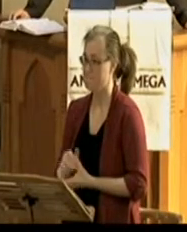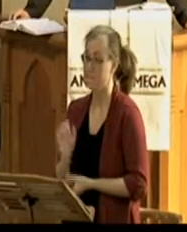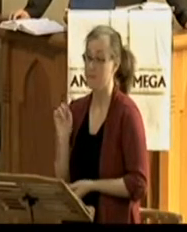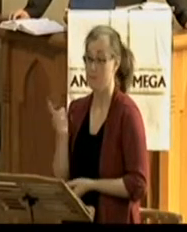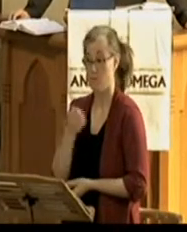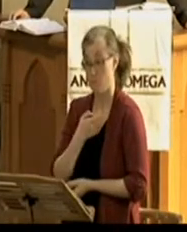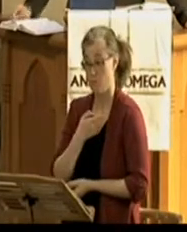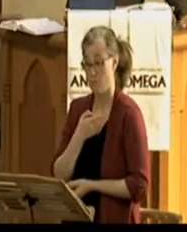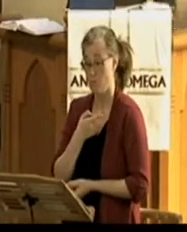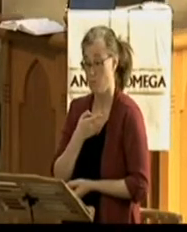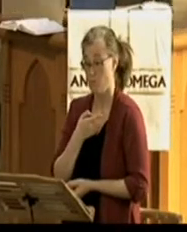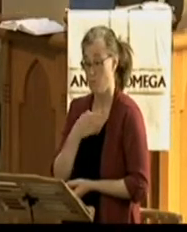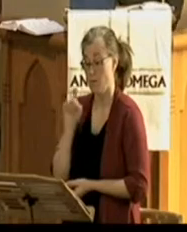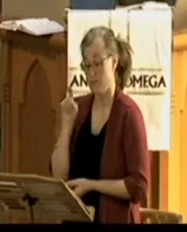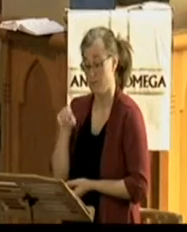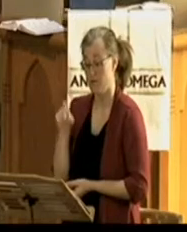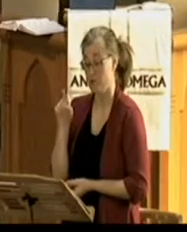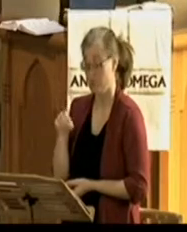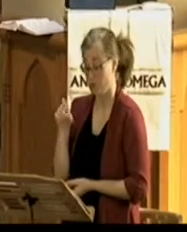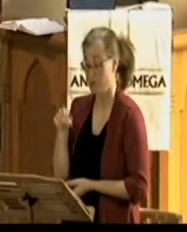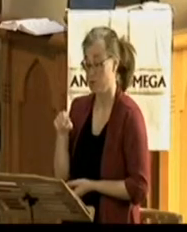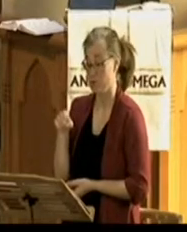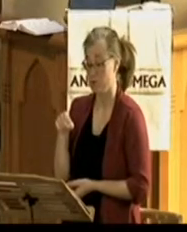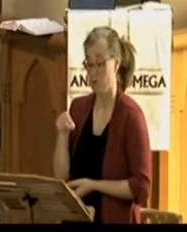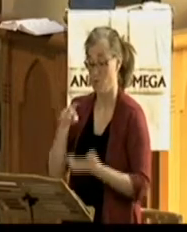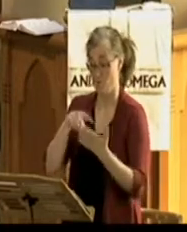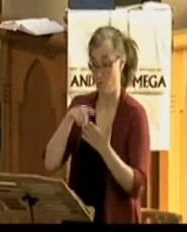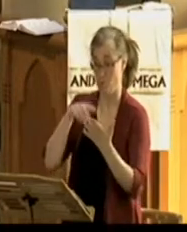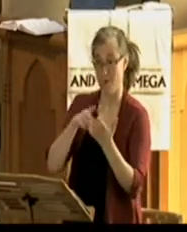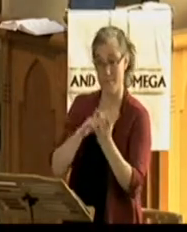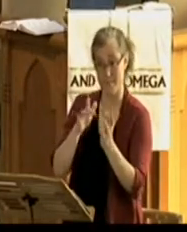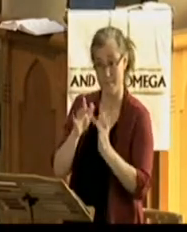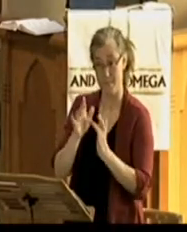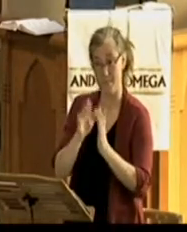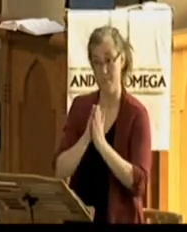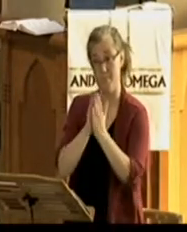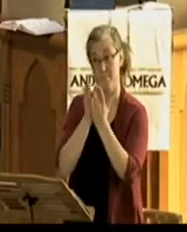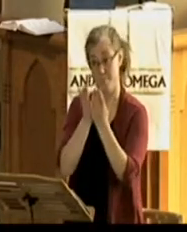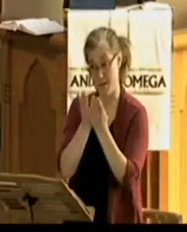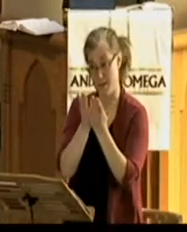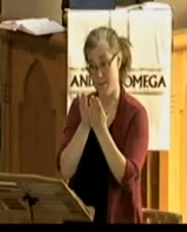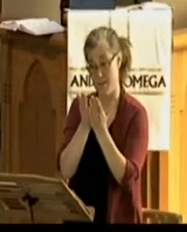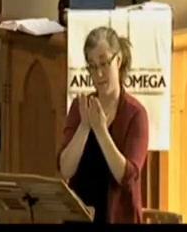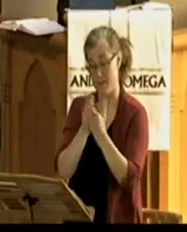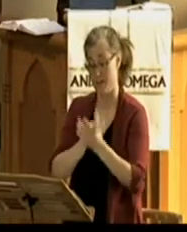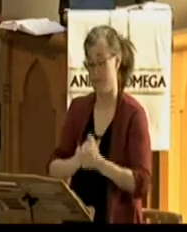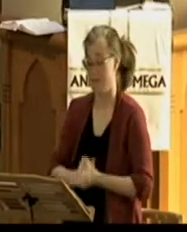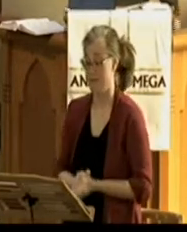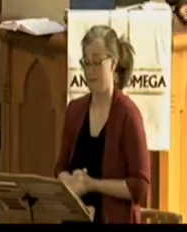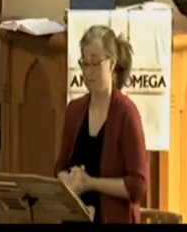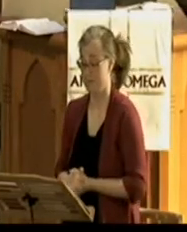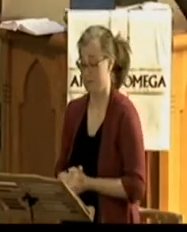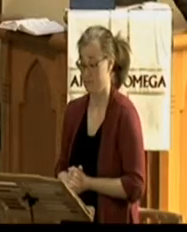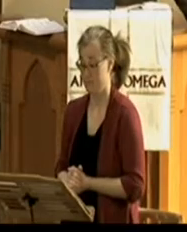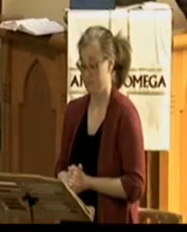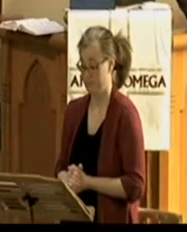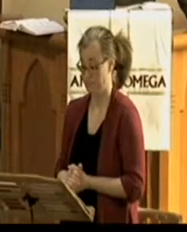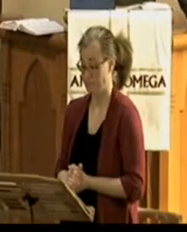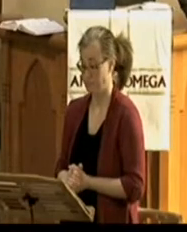wants us to get distracted. Look elsewhere. Look at our own emotions. And so when we try to talk to loved